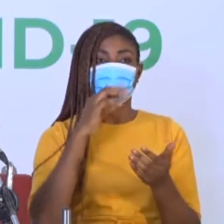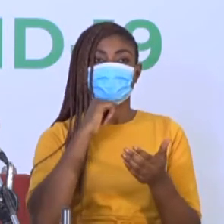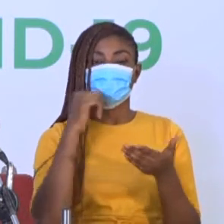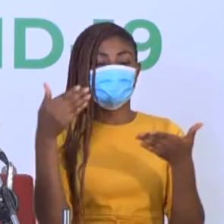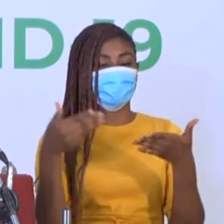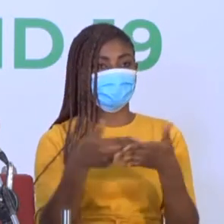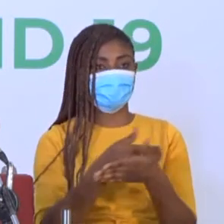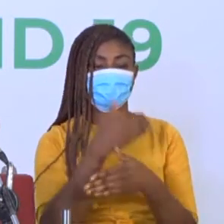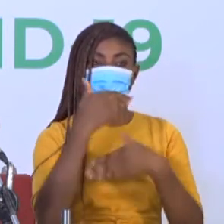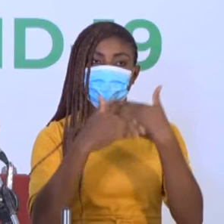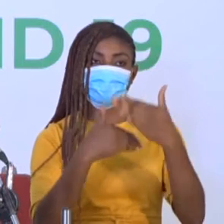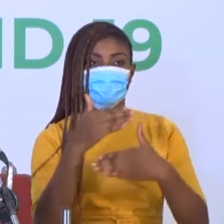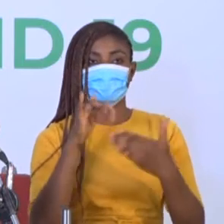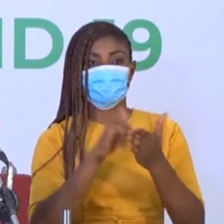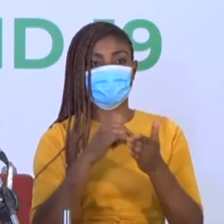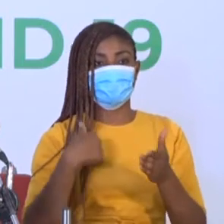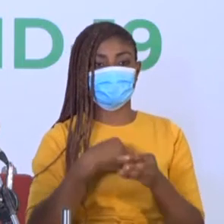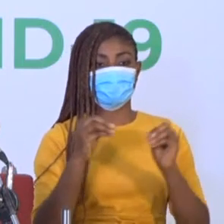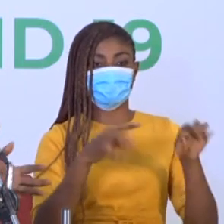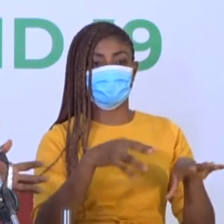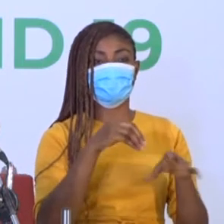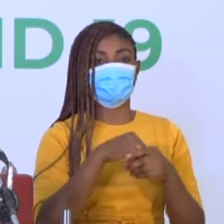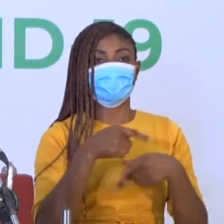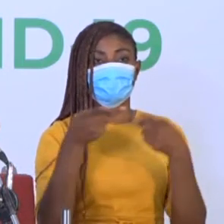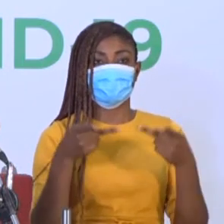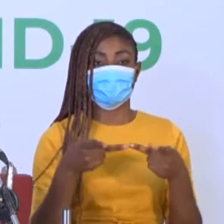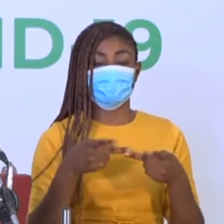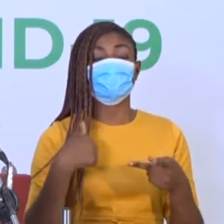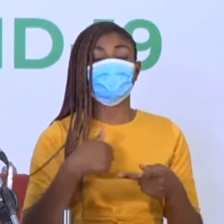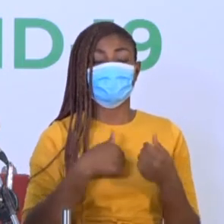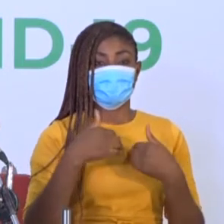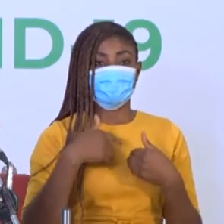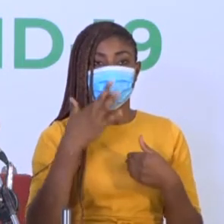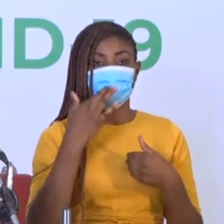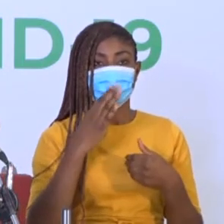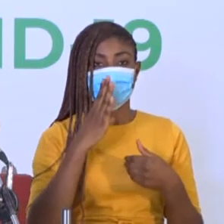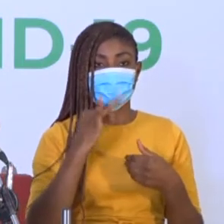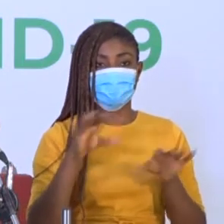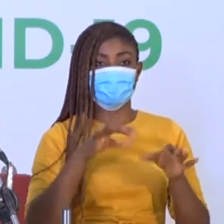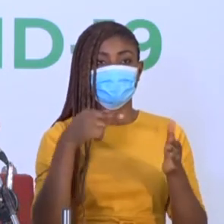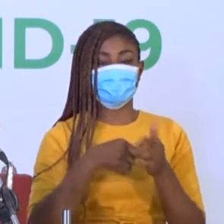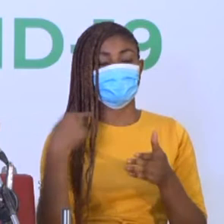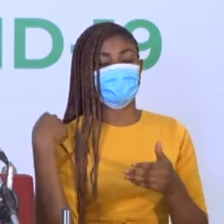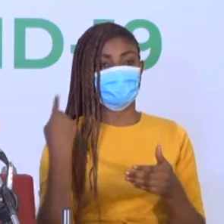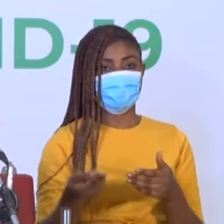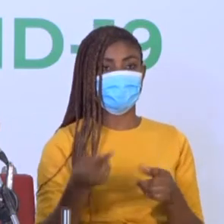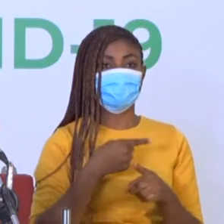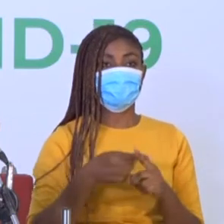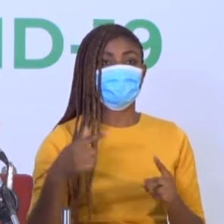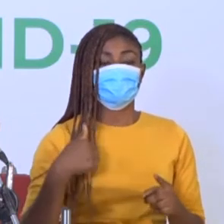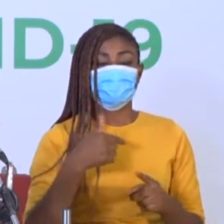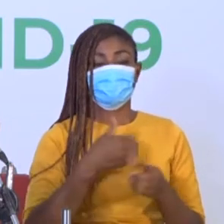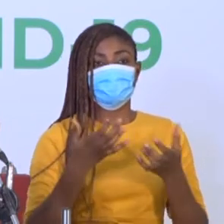protocols that we have put in place. They have existed all this while, but we want the subnational